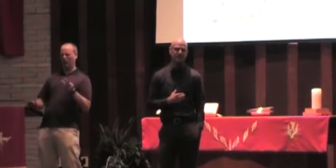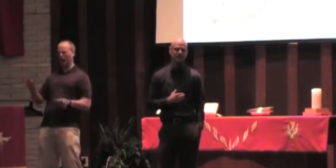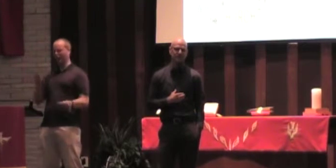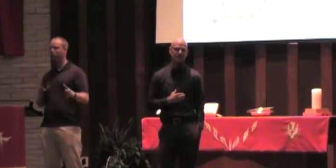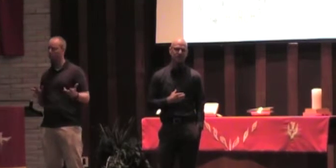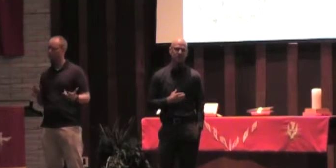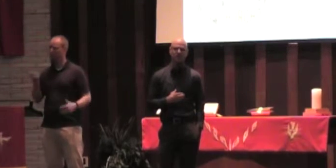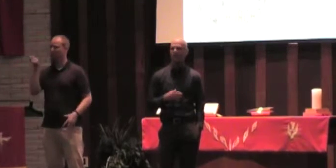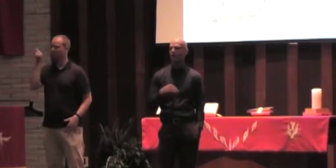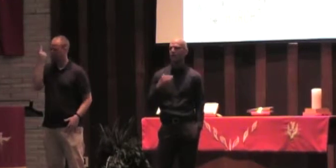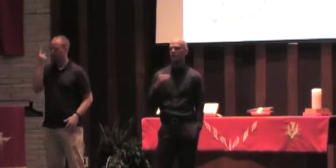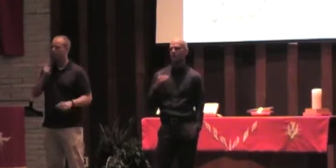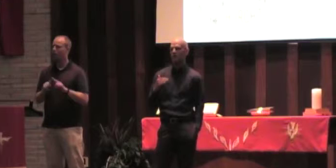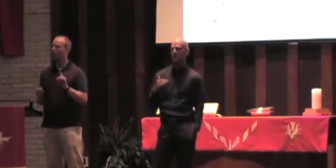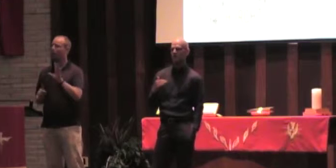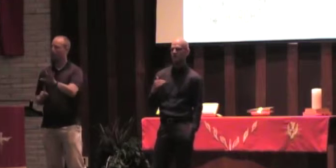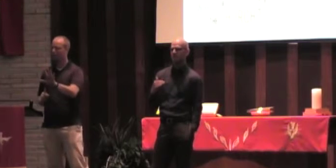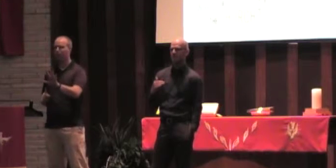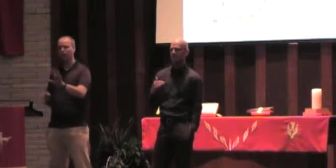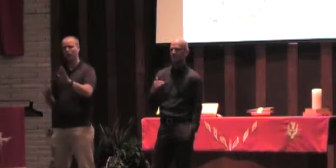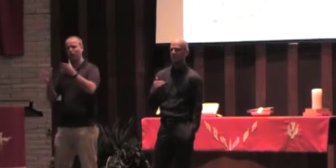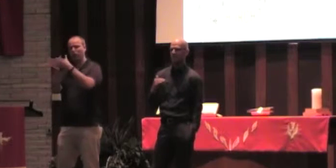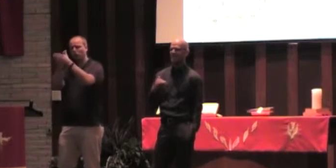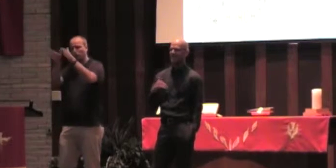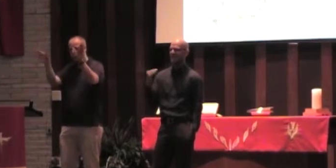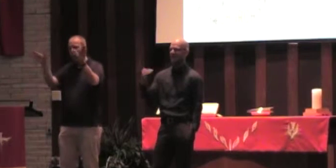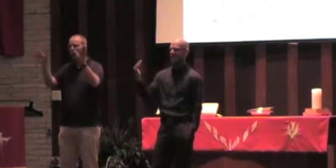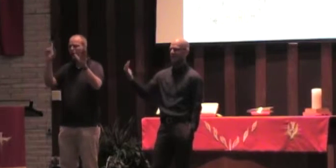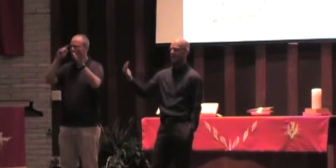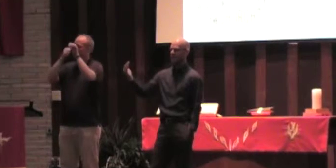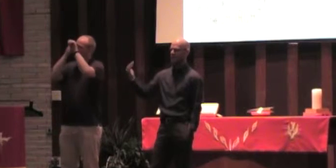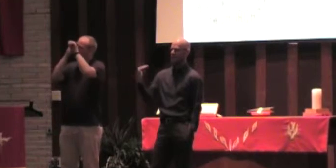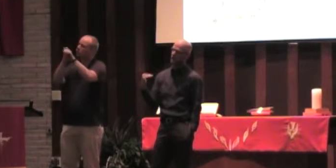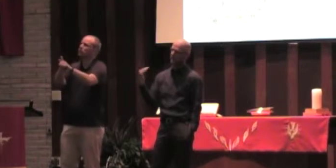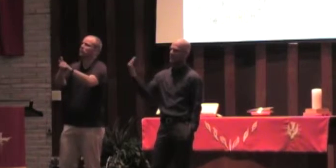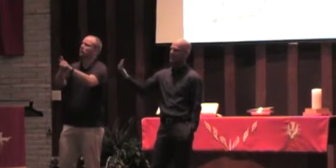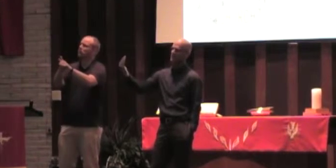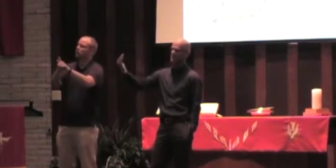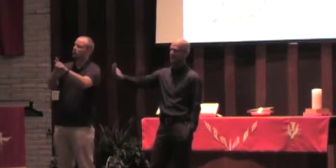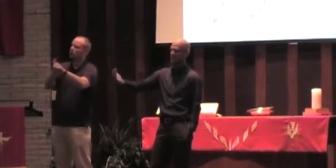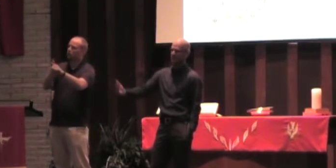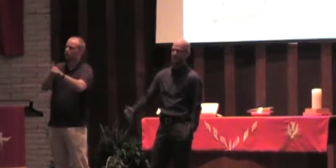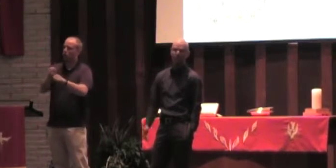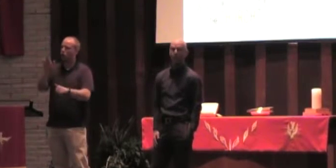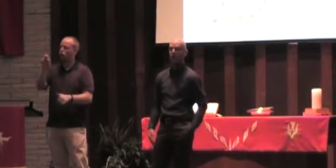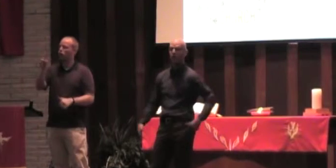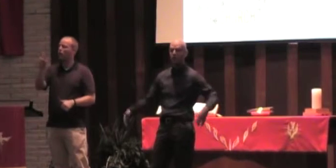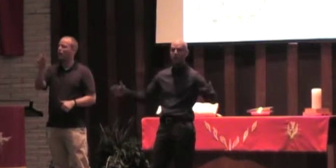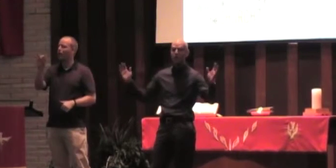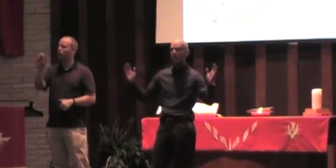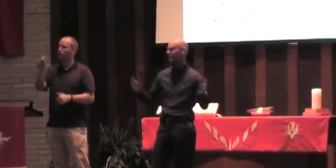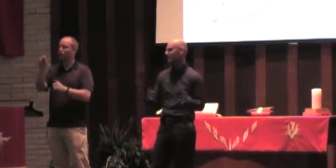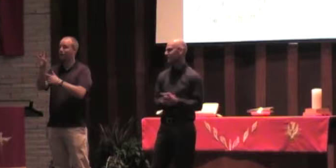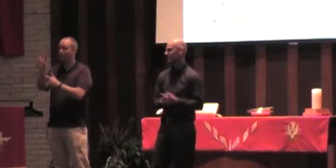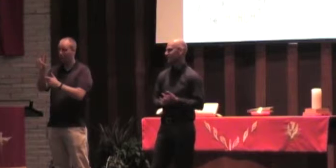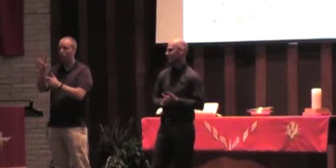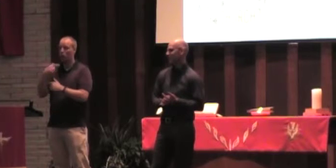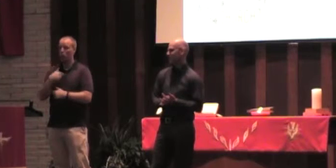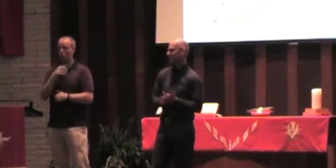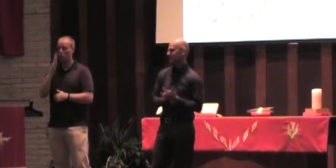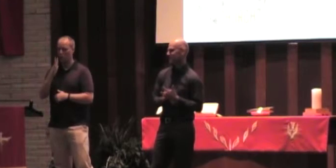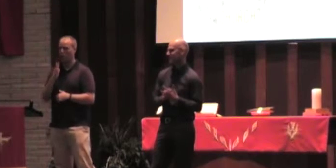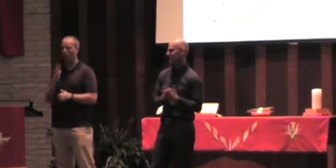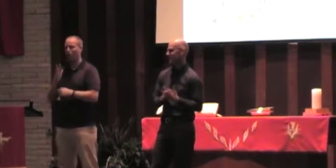that. But for the larger call, for living out of the vision of Revelation 7, that we'll all be holding